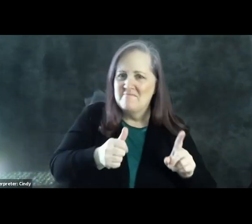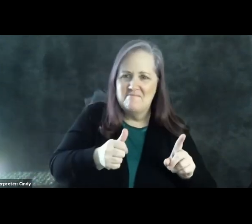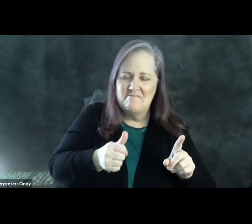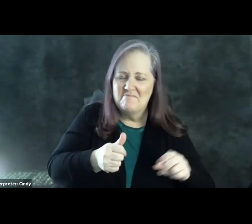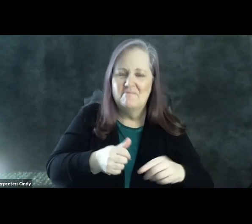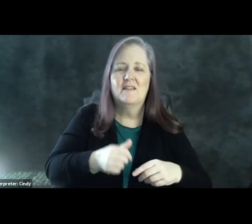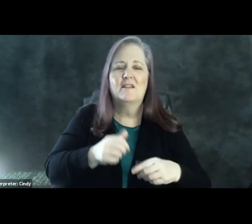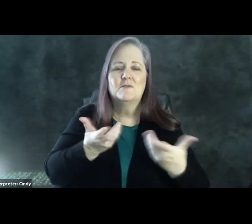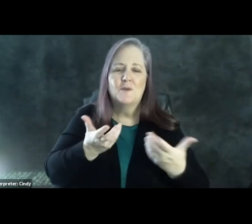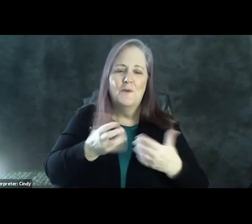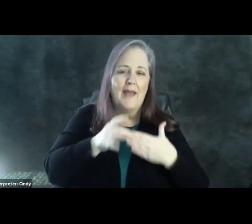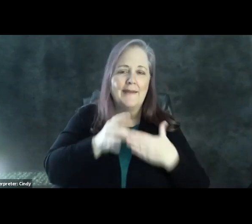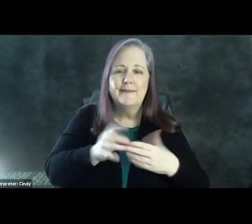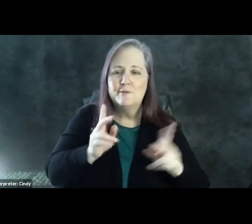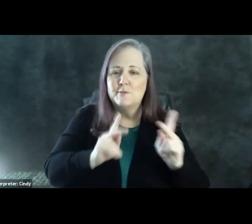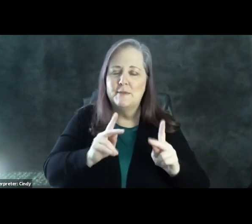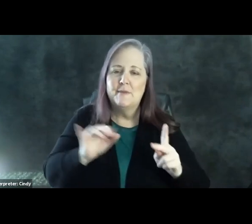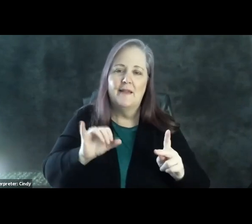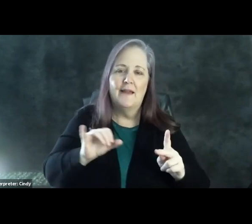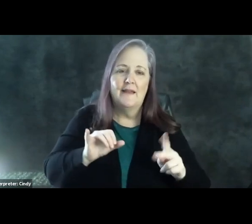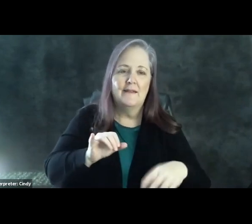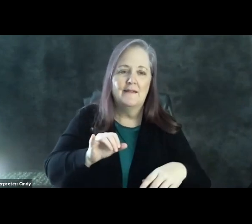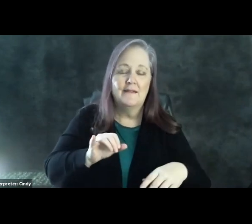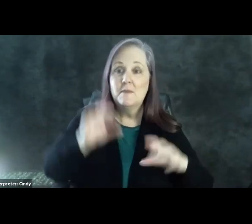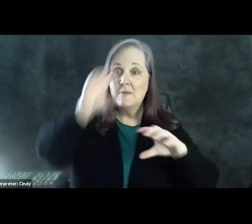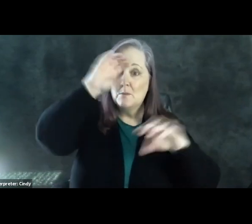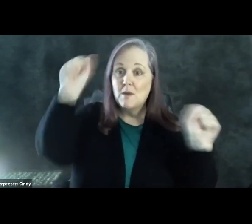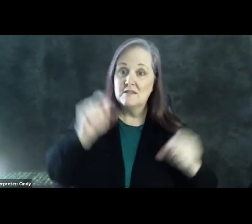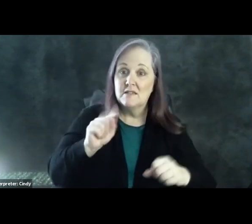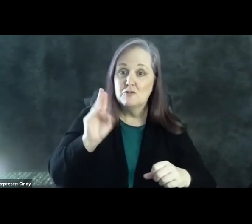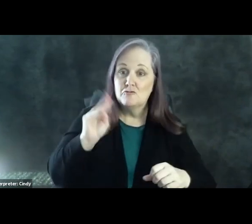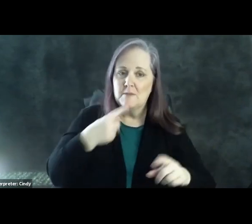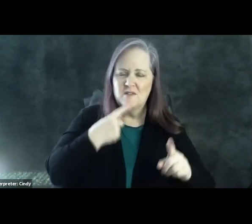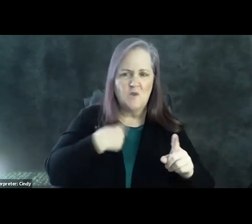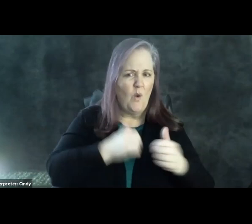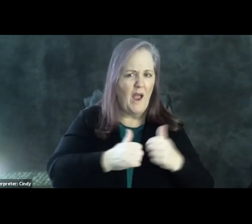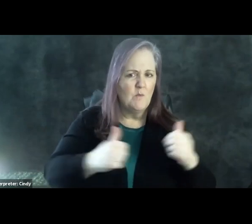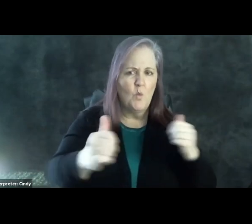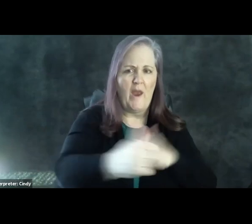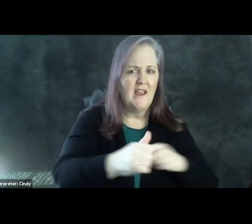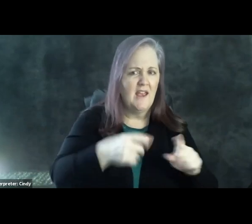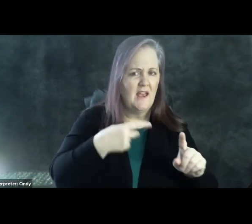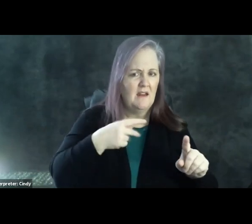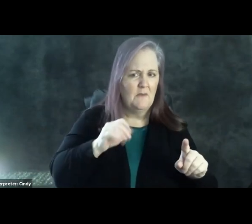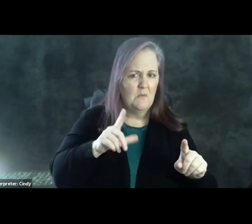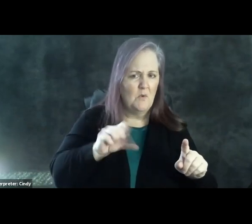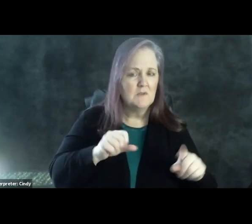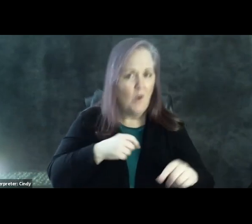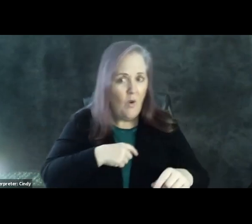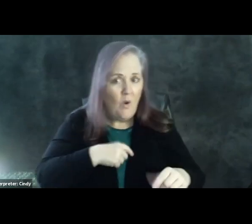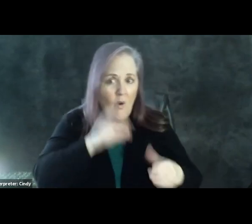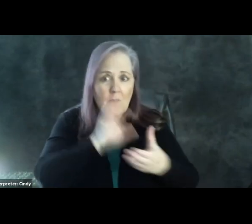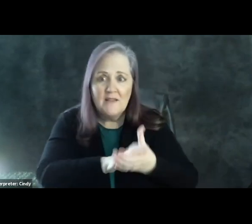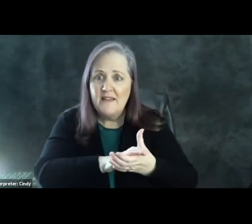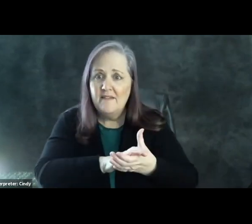you know, if you're getting information, for example, from President Trump saying that he's way ahead in the polls, and you believe that and